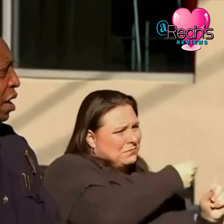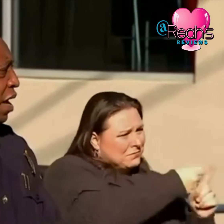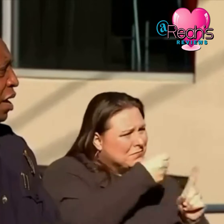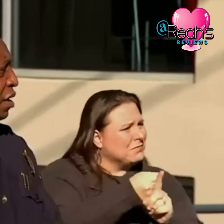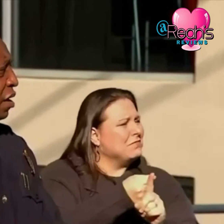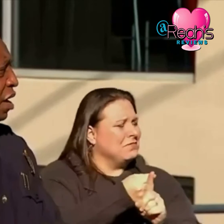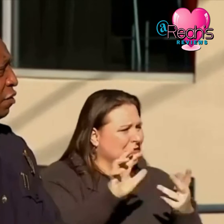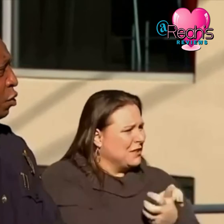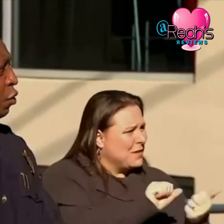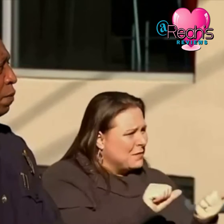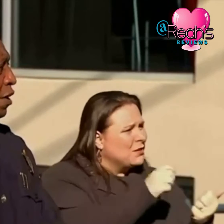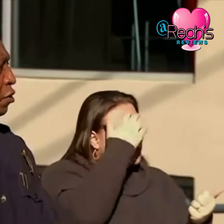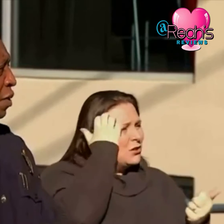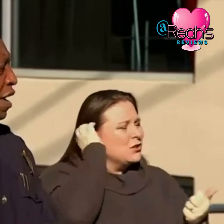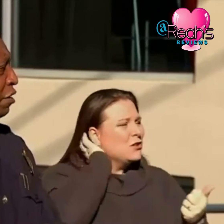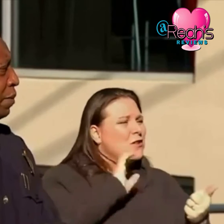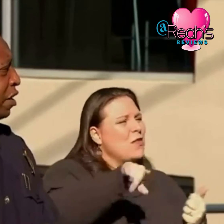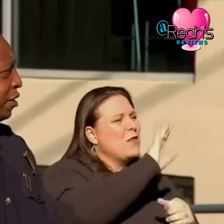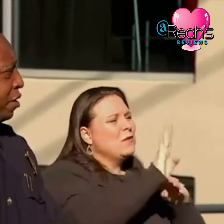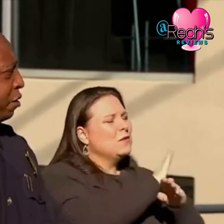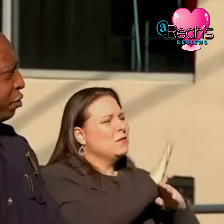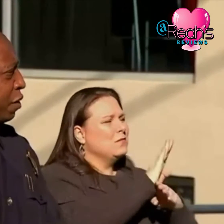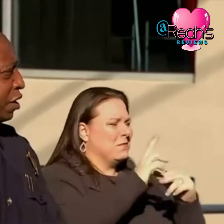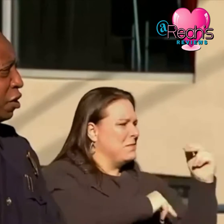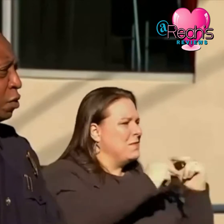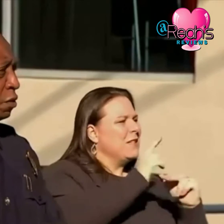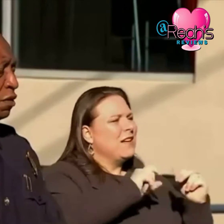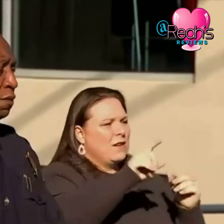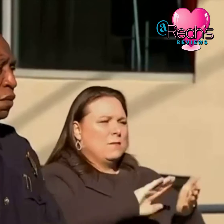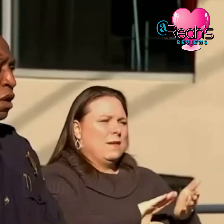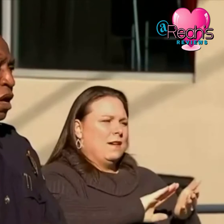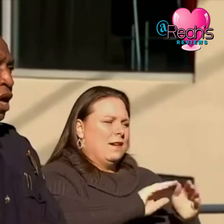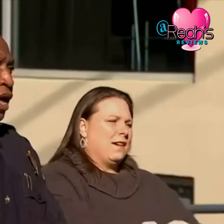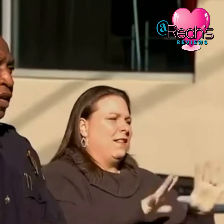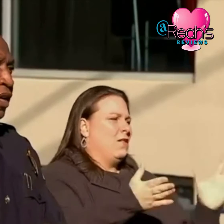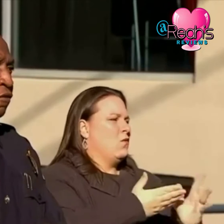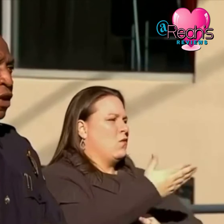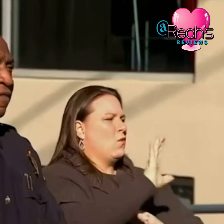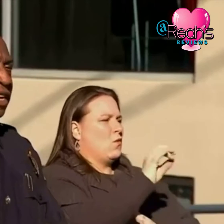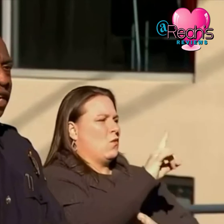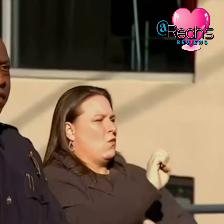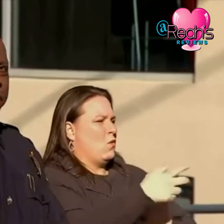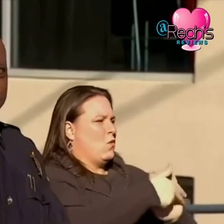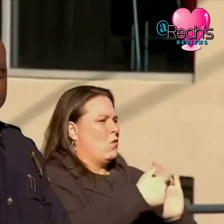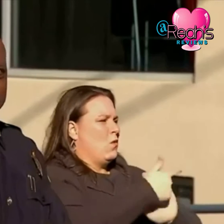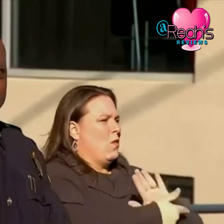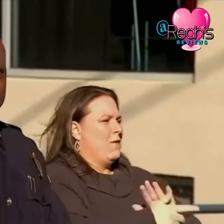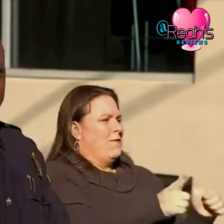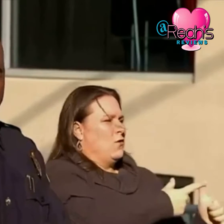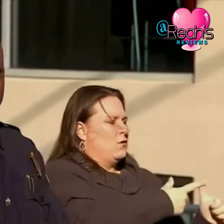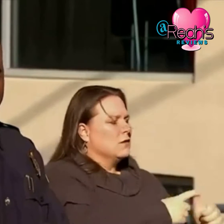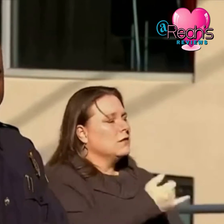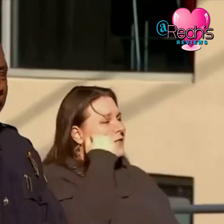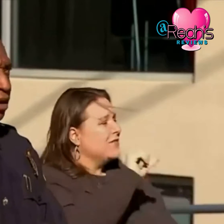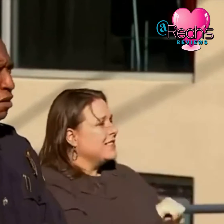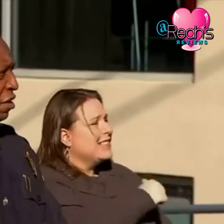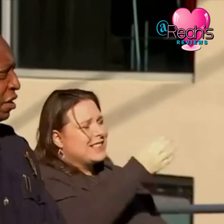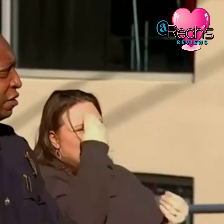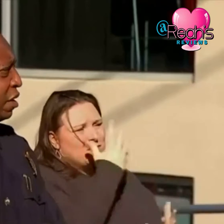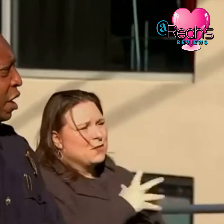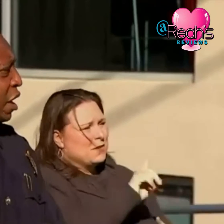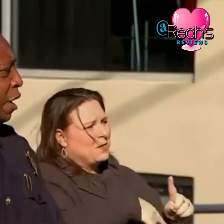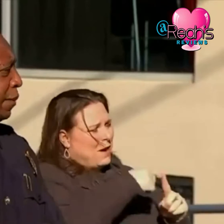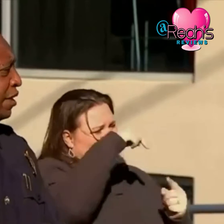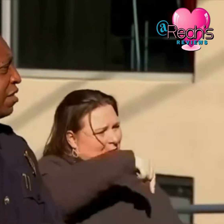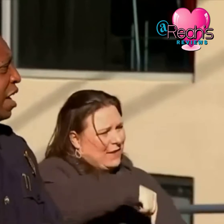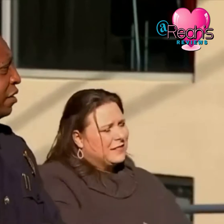and so those buildings will have to be cleared through our codes if you have any information pertaining to